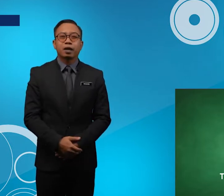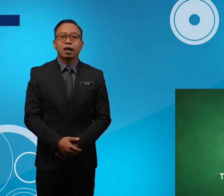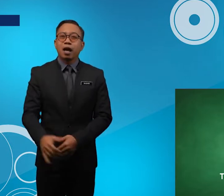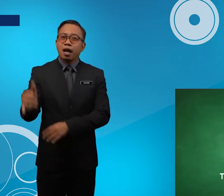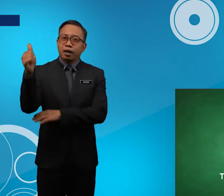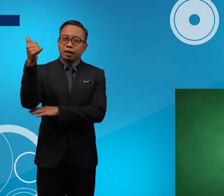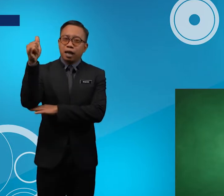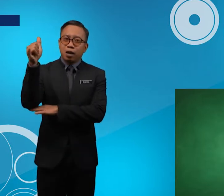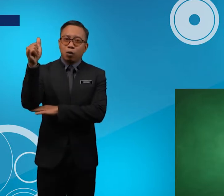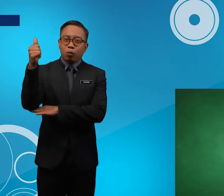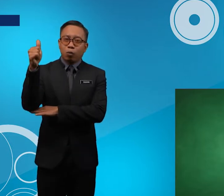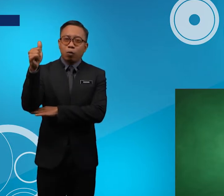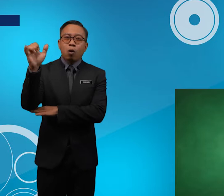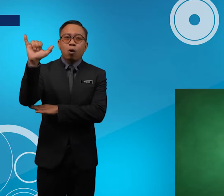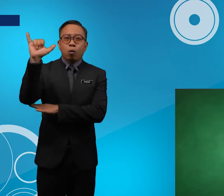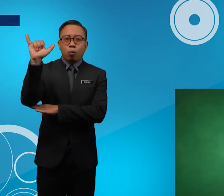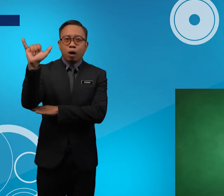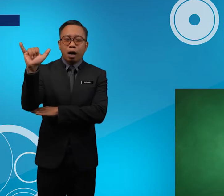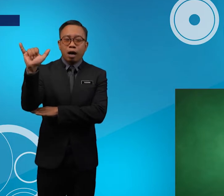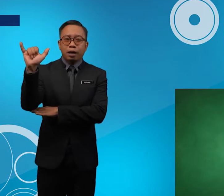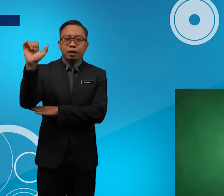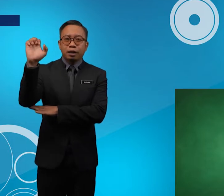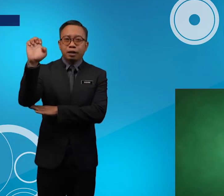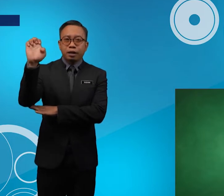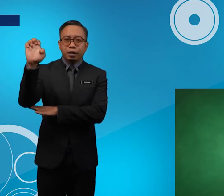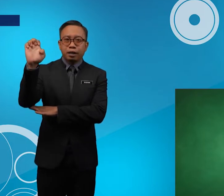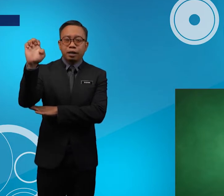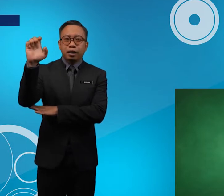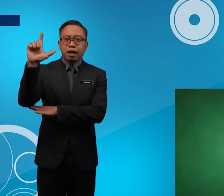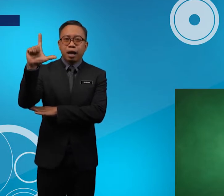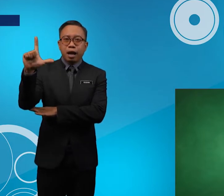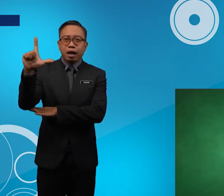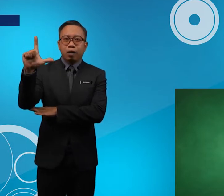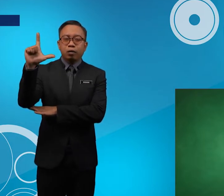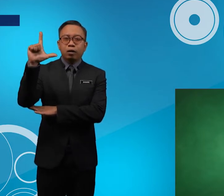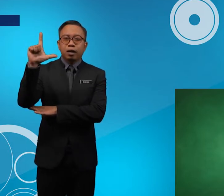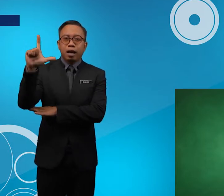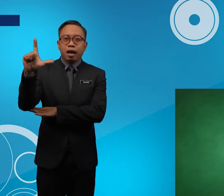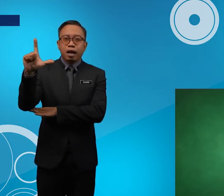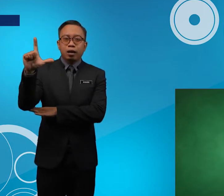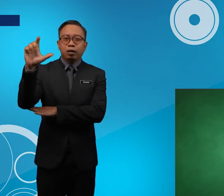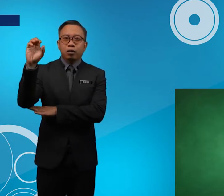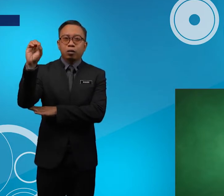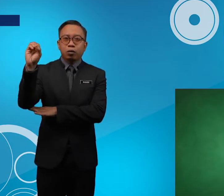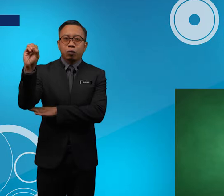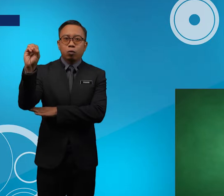Yellow Y E L L L O